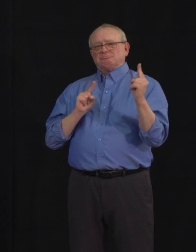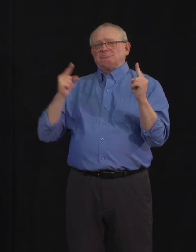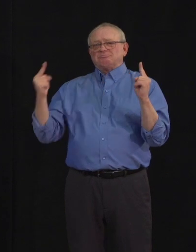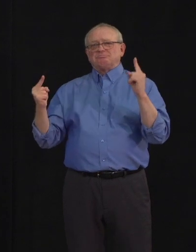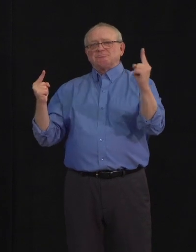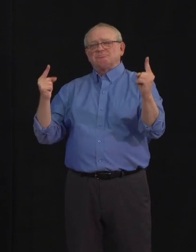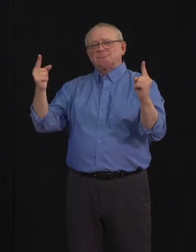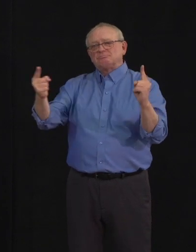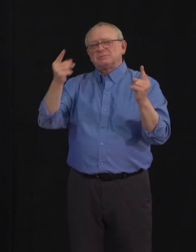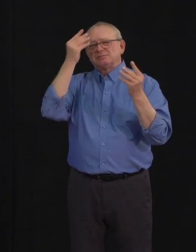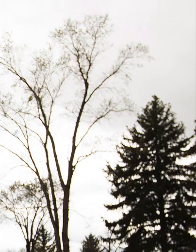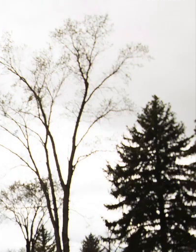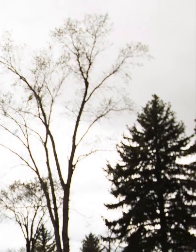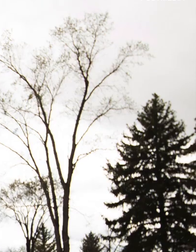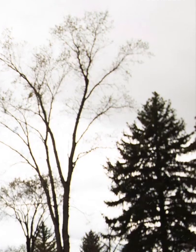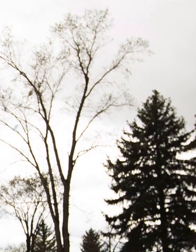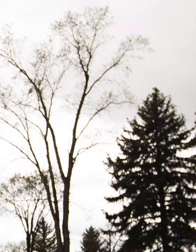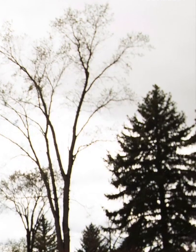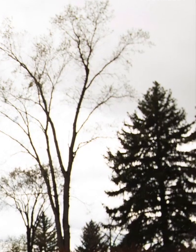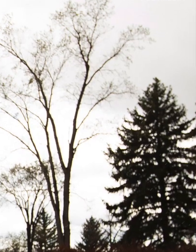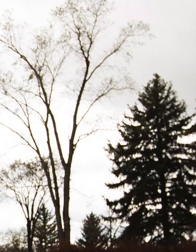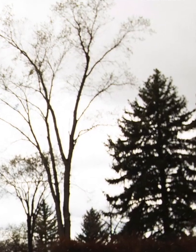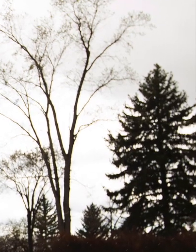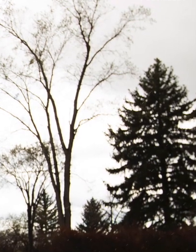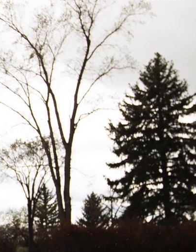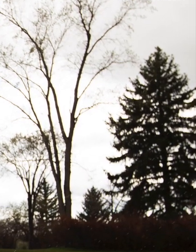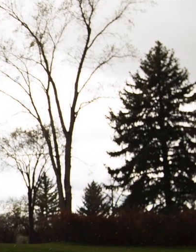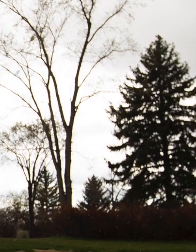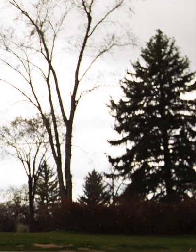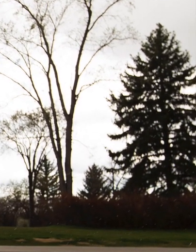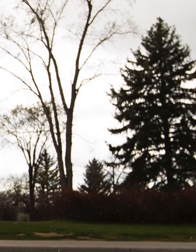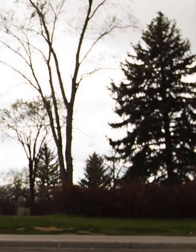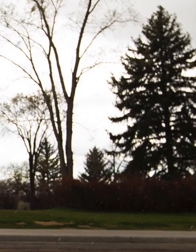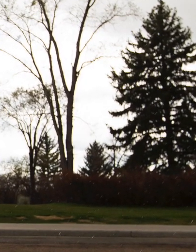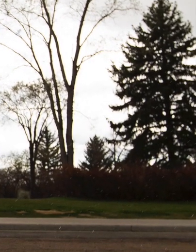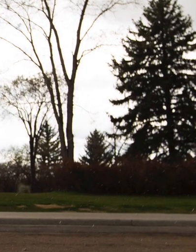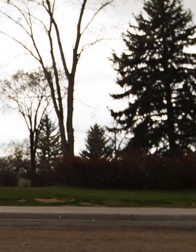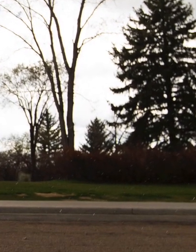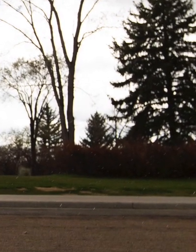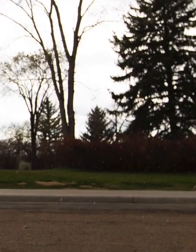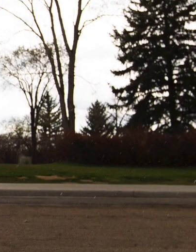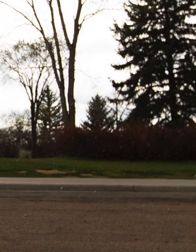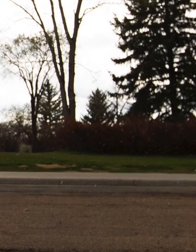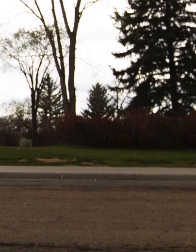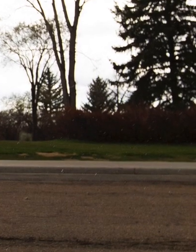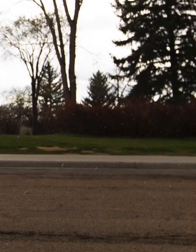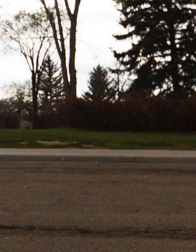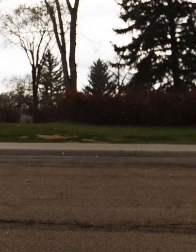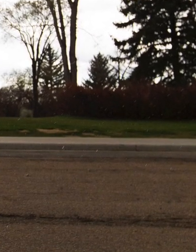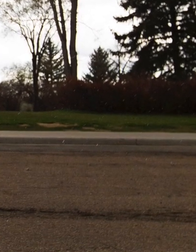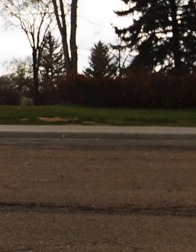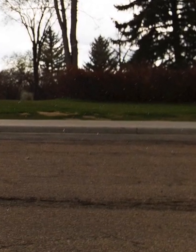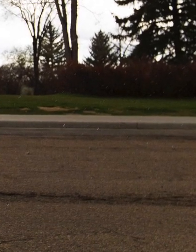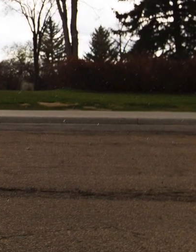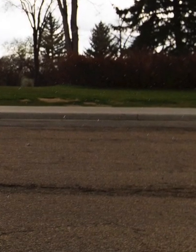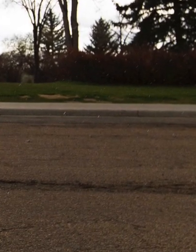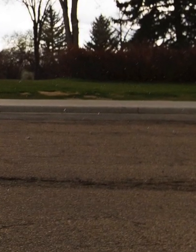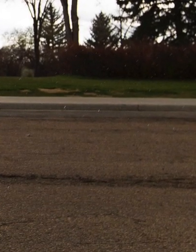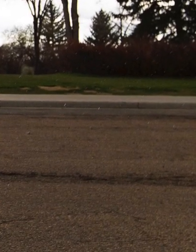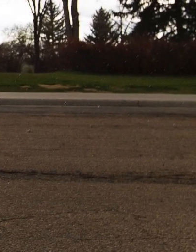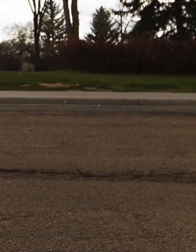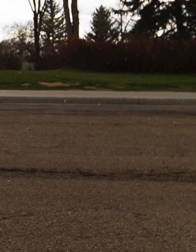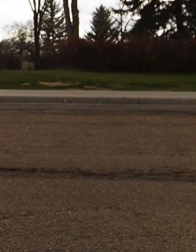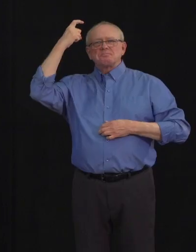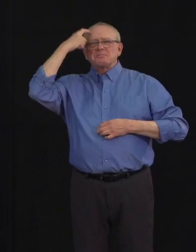difficult terrain right now. Spending time outside and enjoying outdoor activities is a great thing to do, both for mental and physical